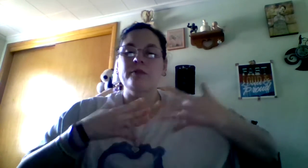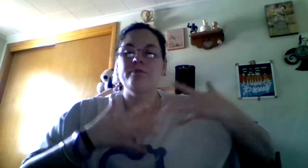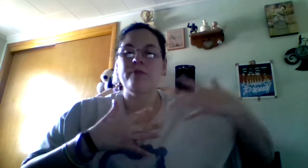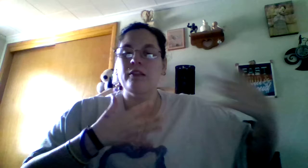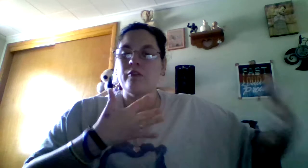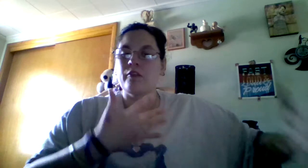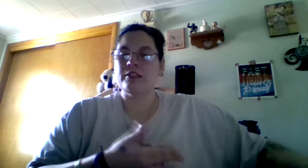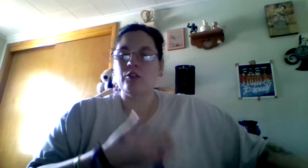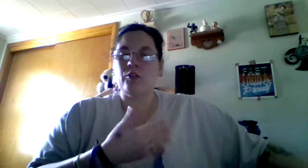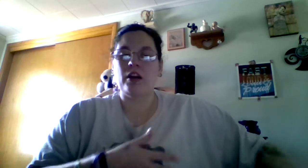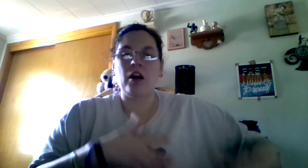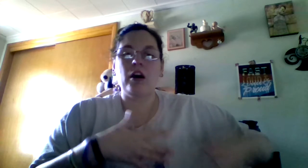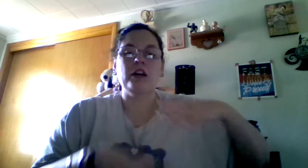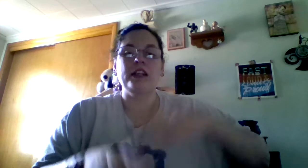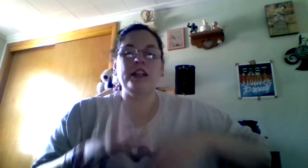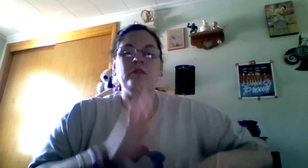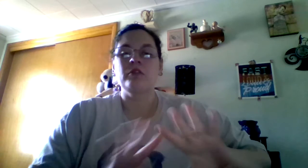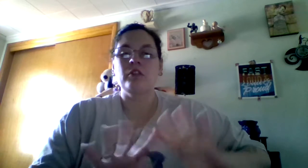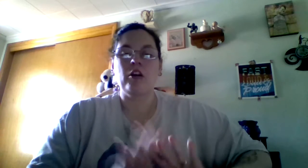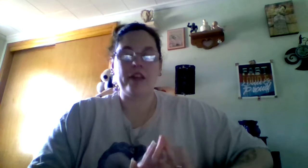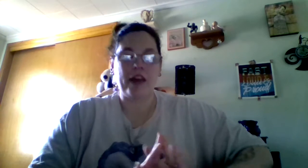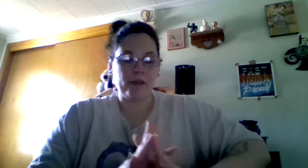been, what's going on and all that.